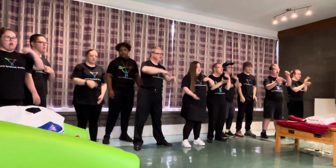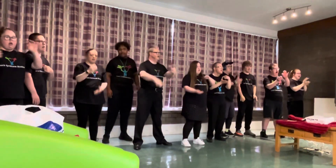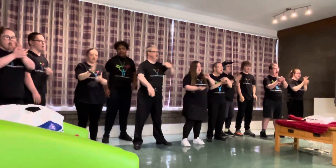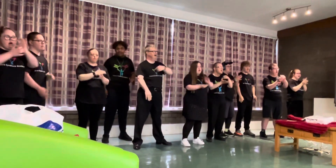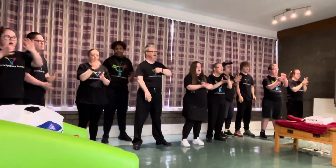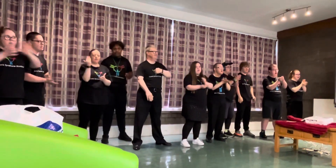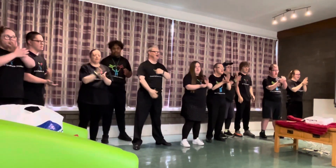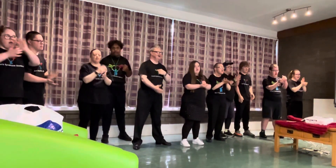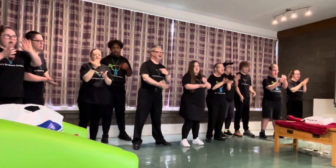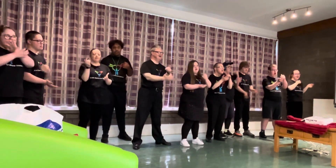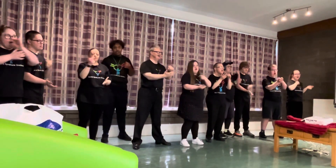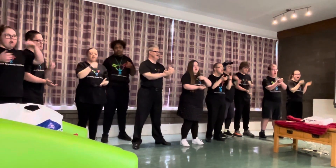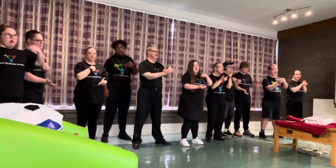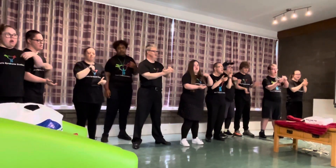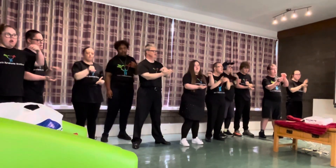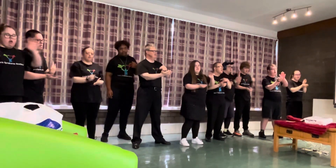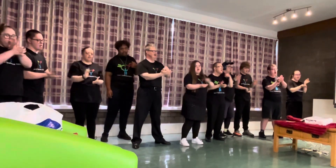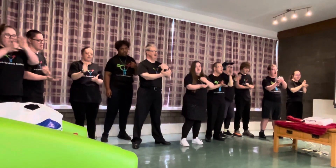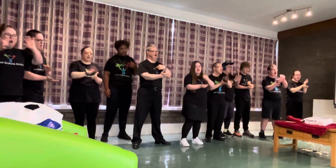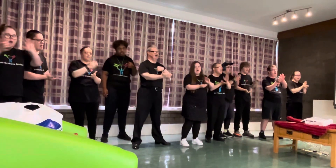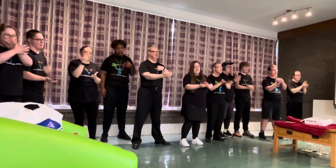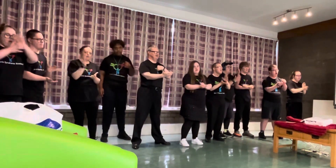happy, I could be happy.